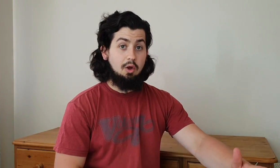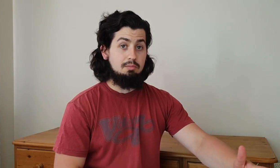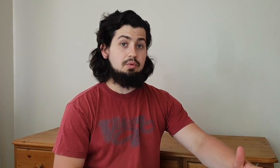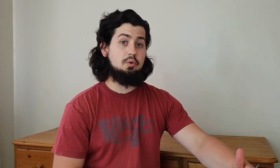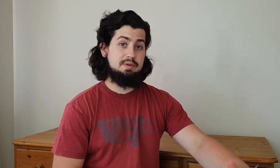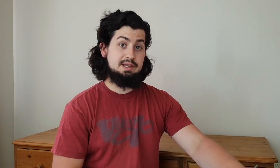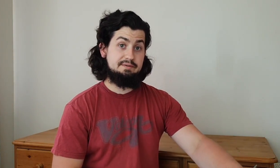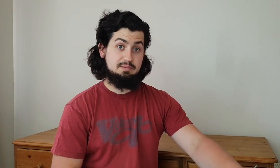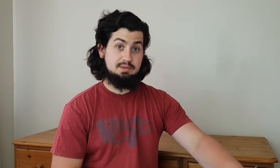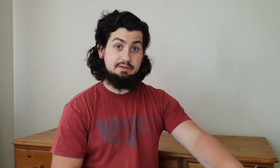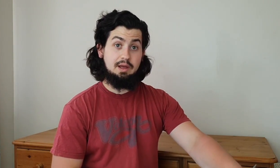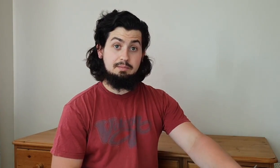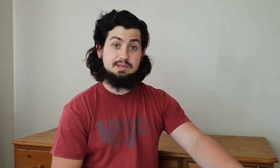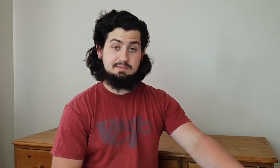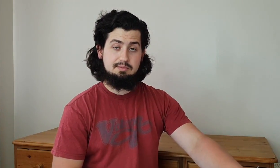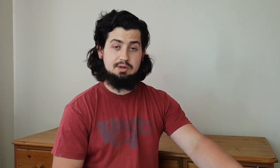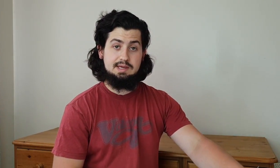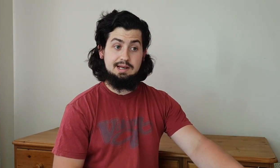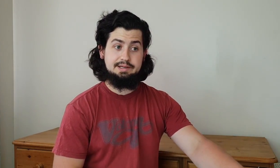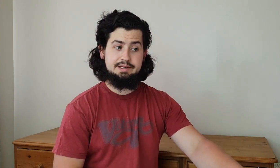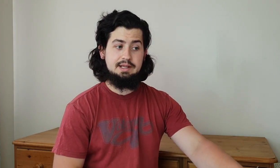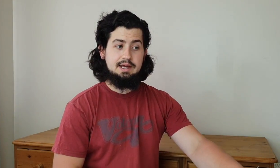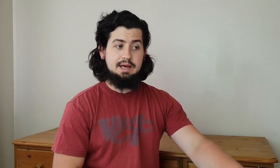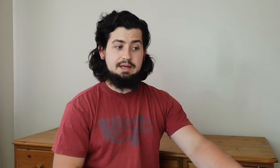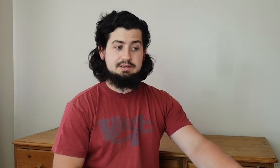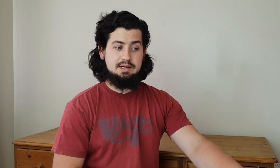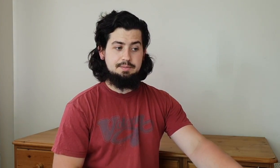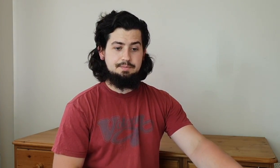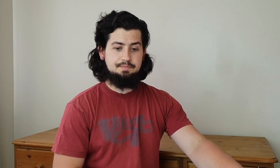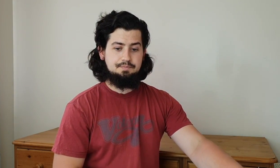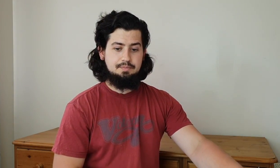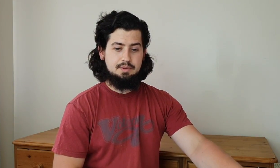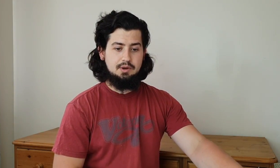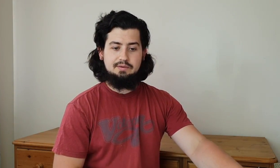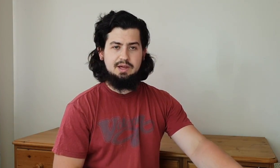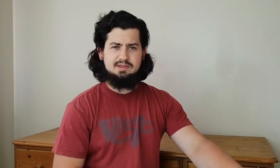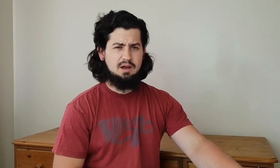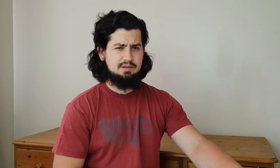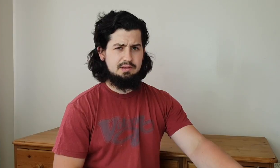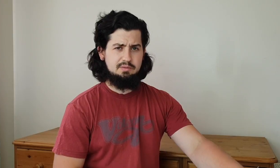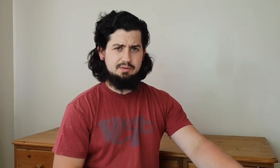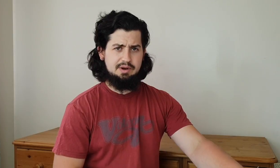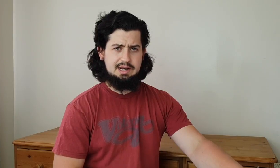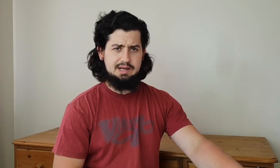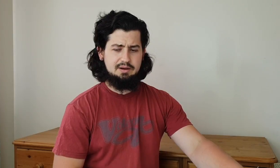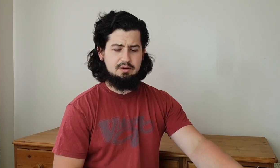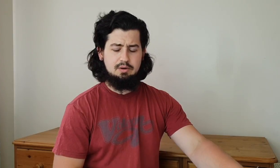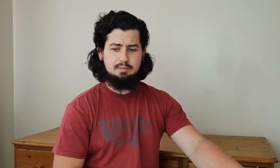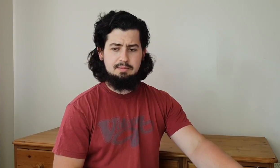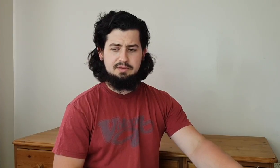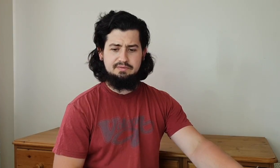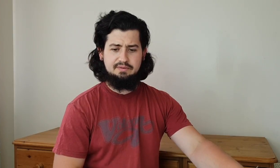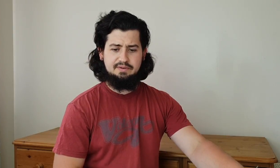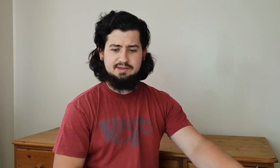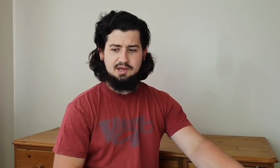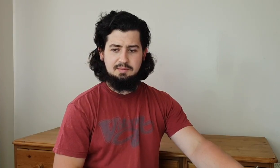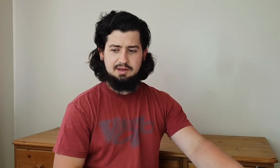lot more with the deaf like Muslim community in London and um you know I've learned tons from it really like I remember the first time I